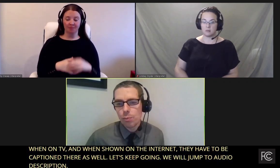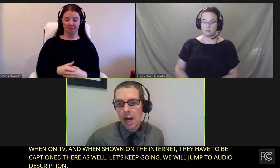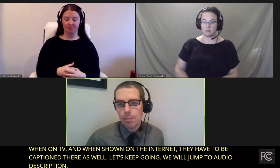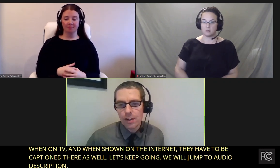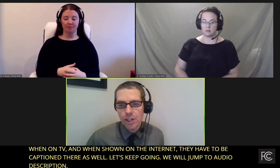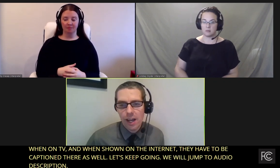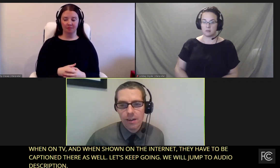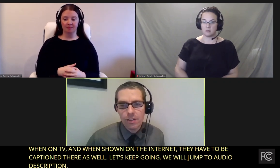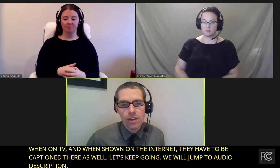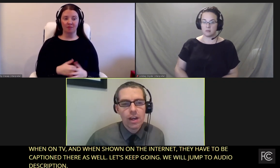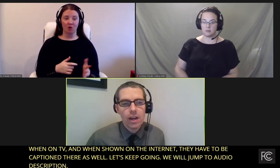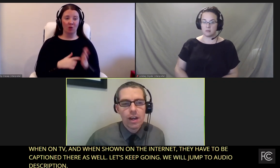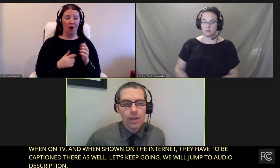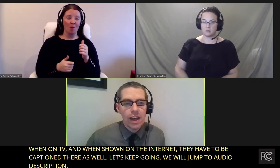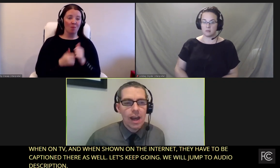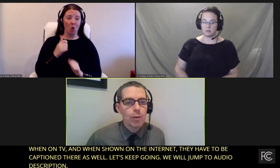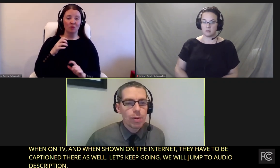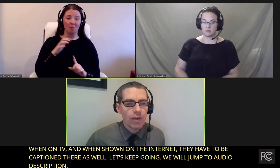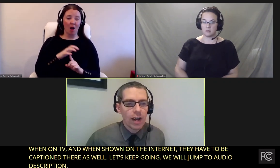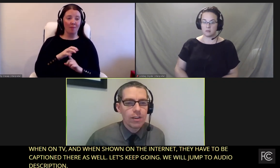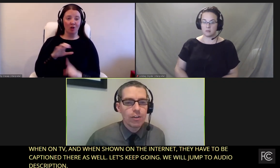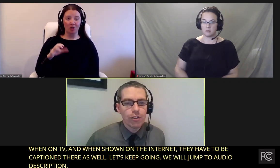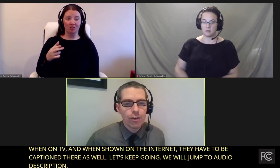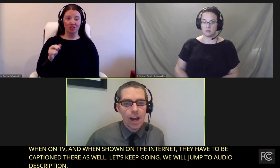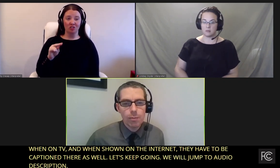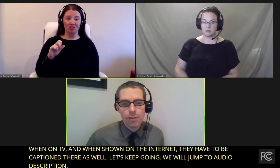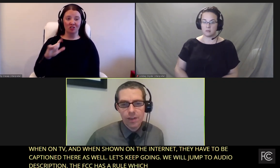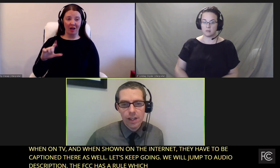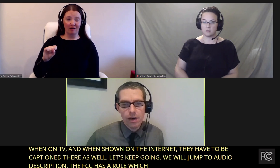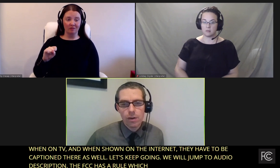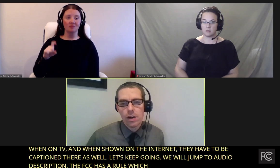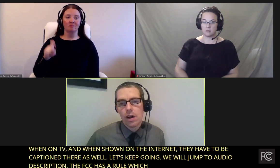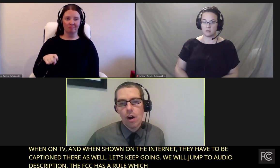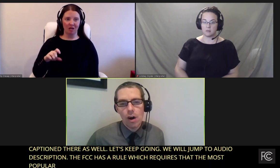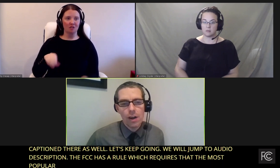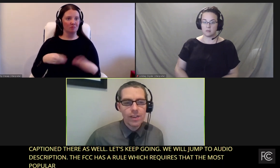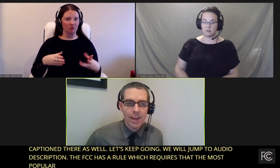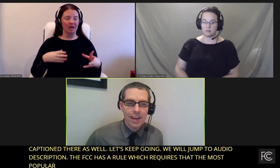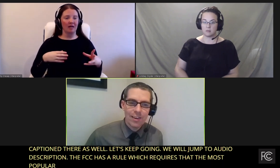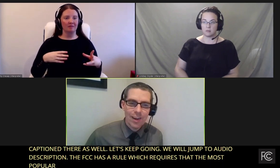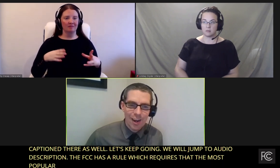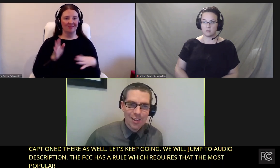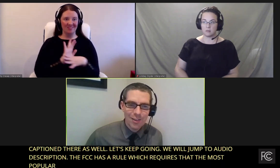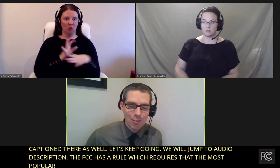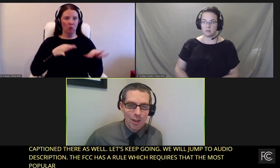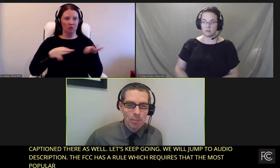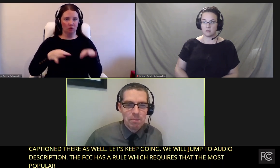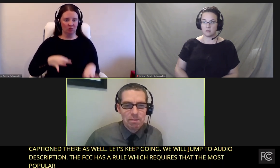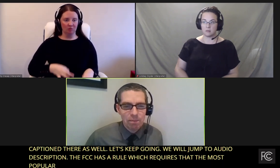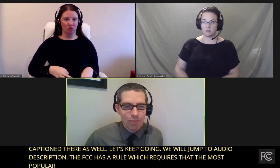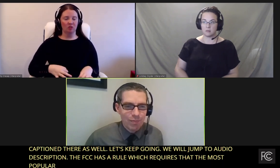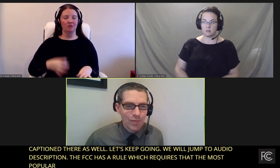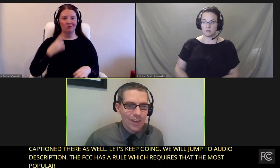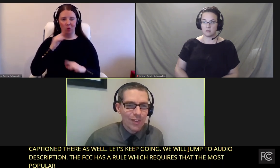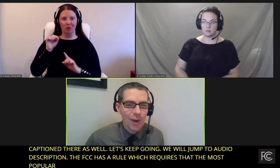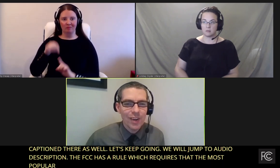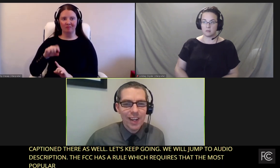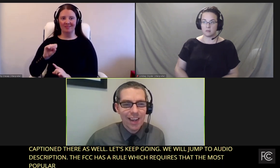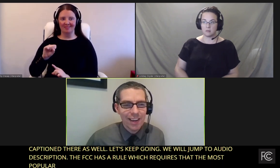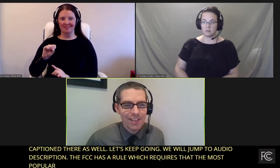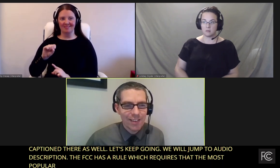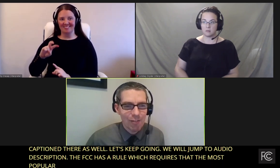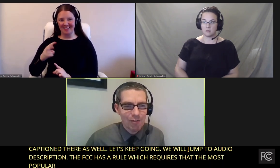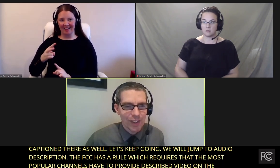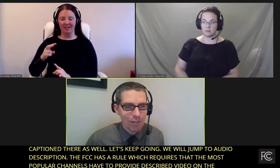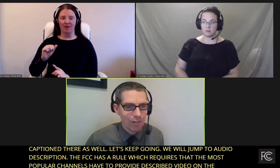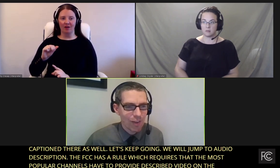the most popular channels, they have to provide described video on the secondary audio stream. So,